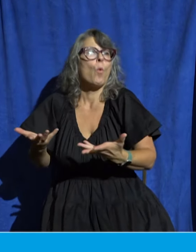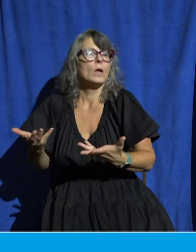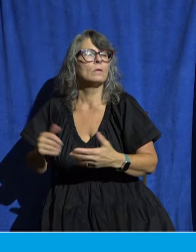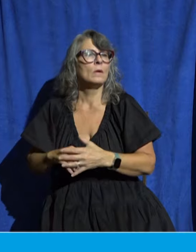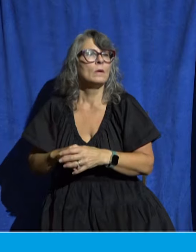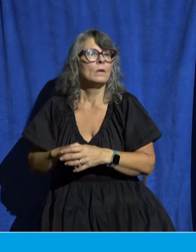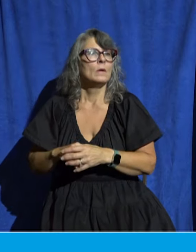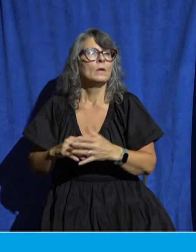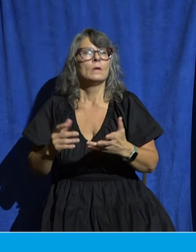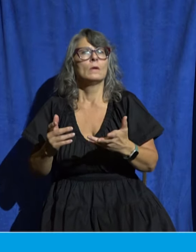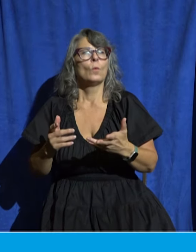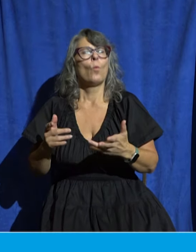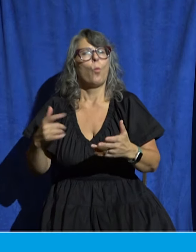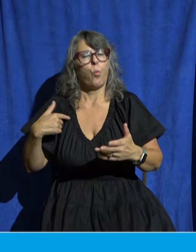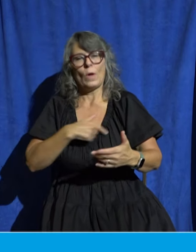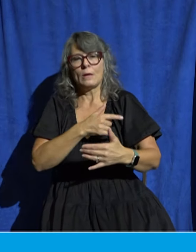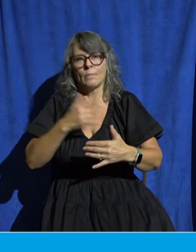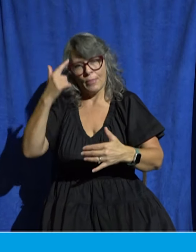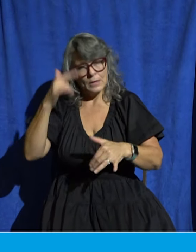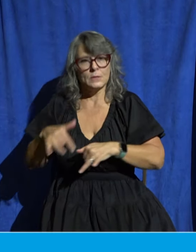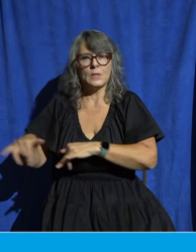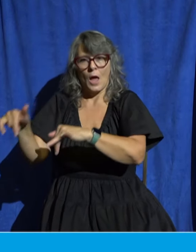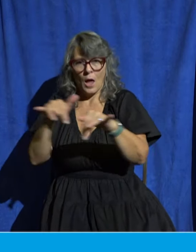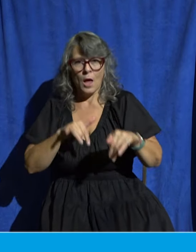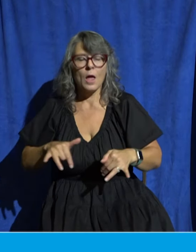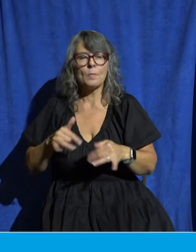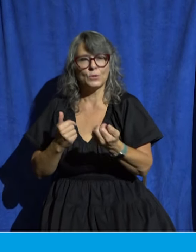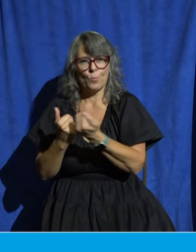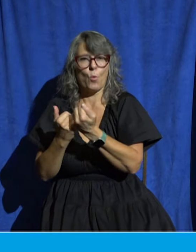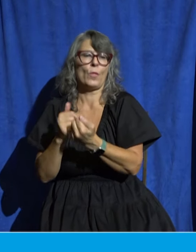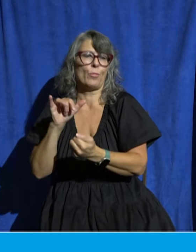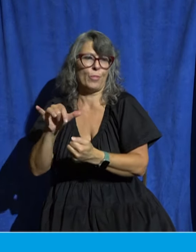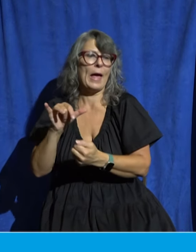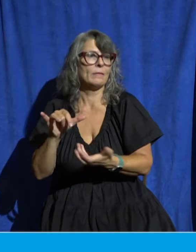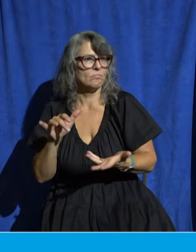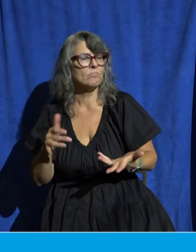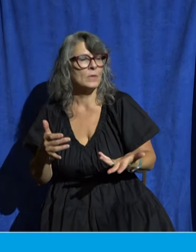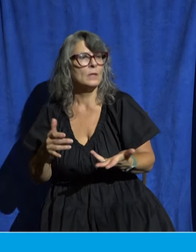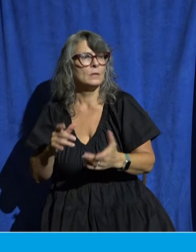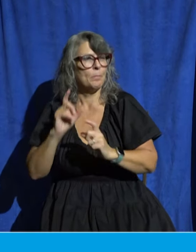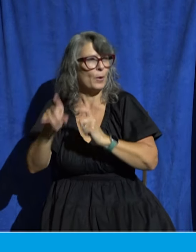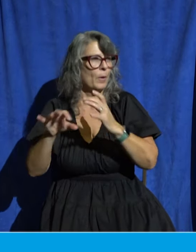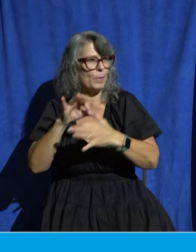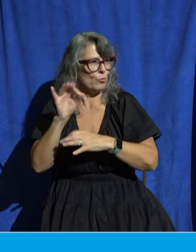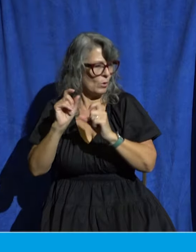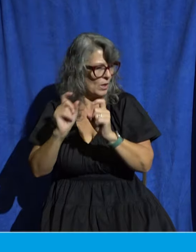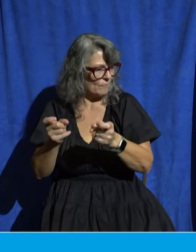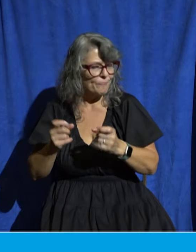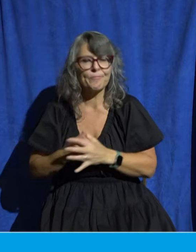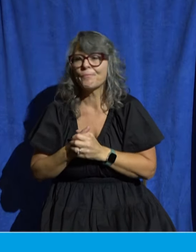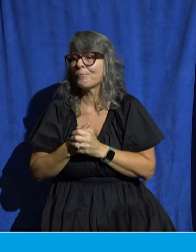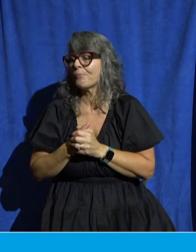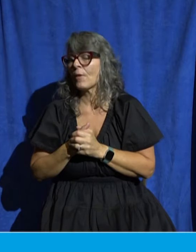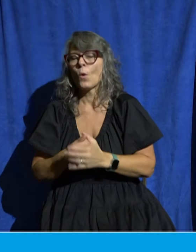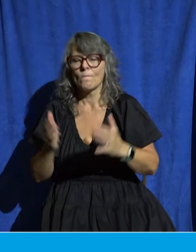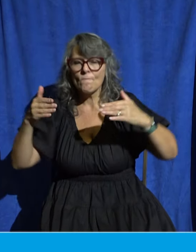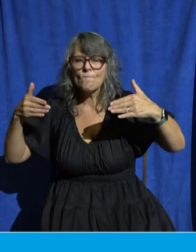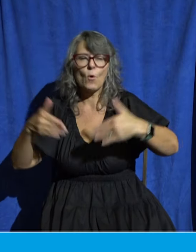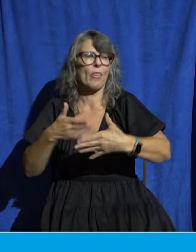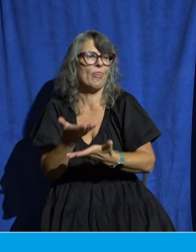Christians can be in the same church but hold different views. So for today, we're simply just gonna focus on the things that we can all